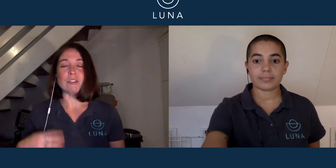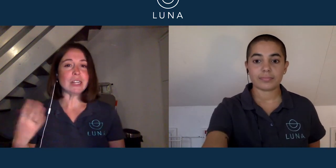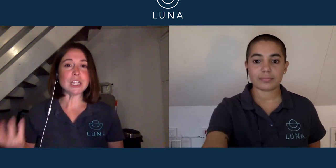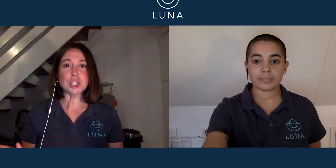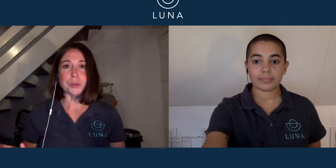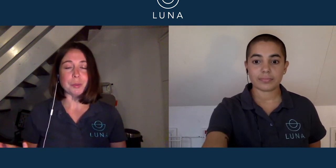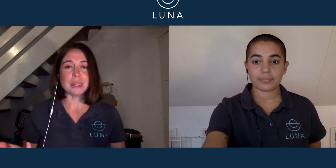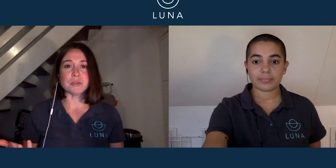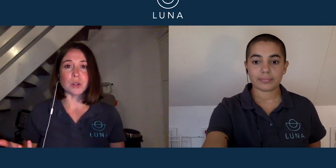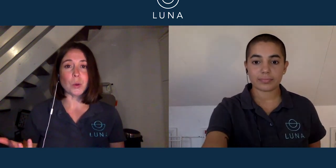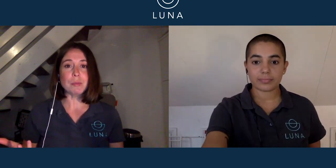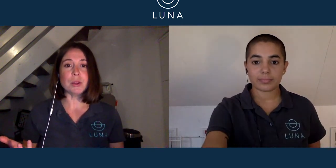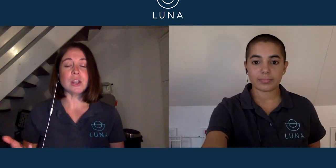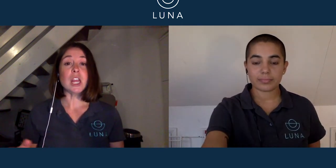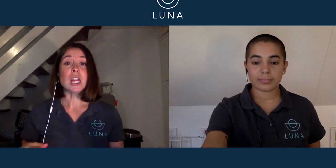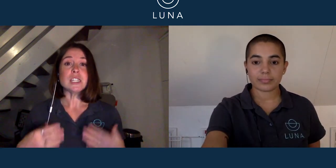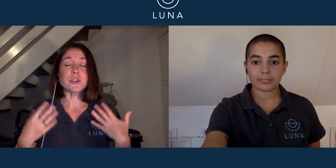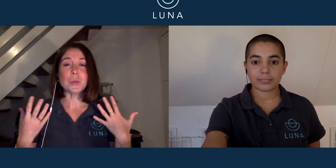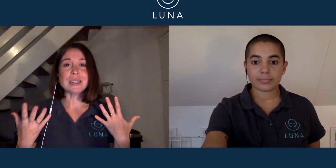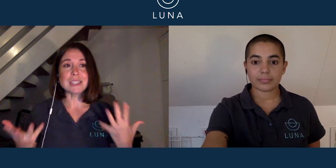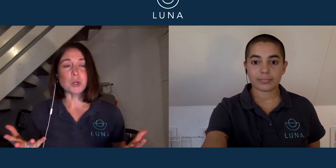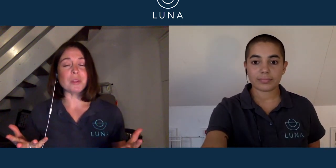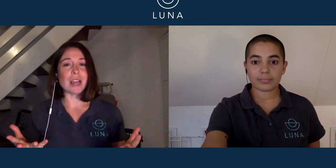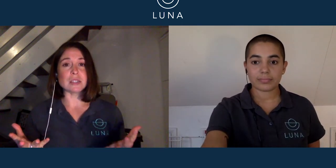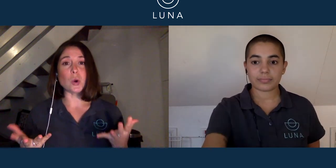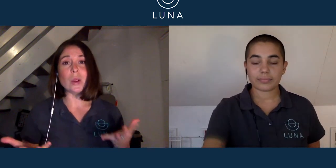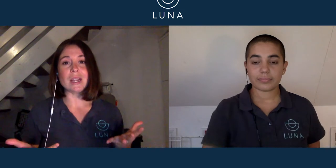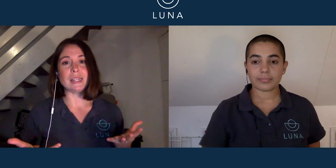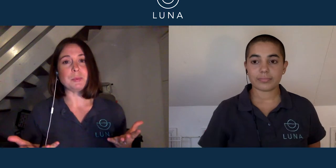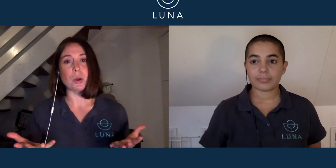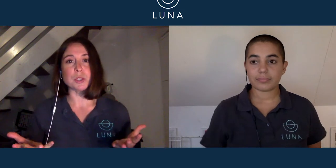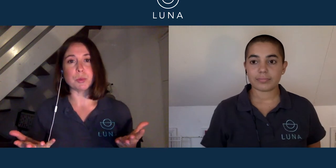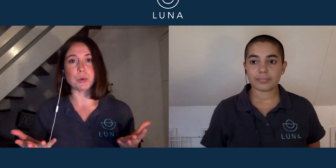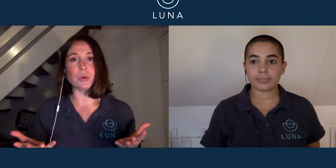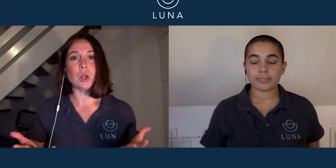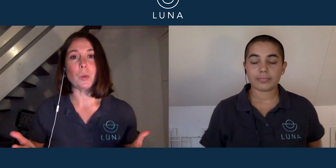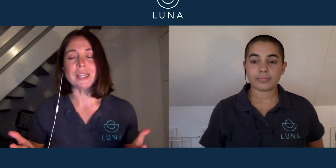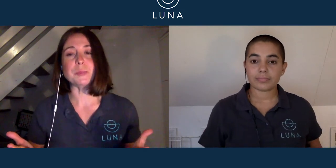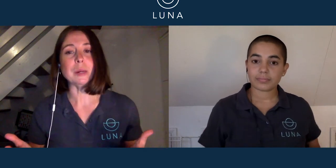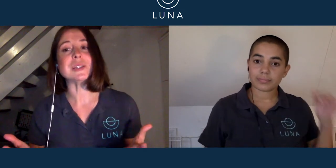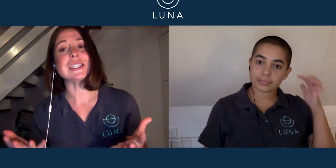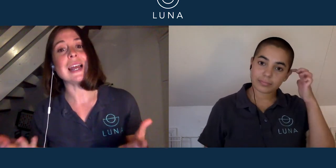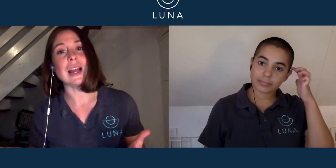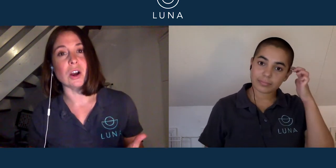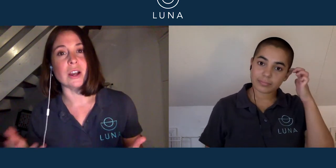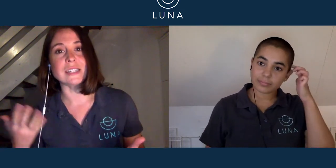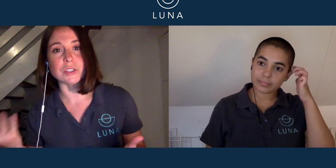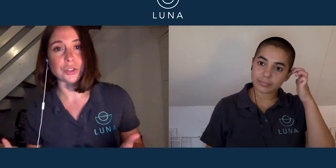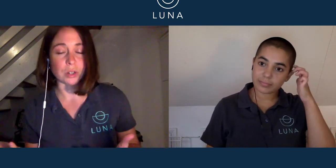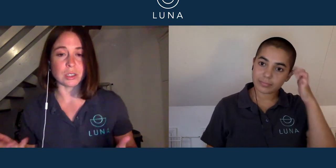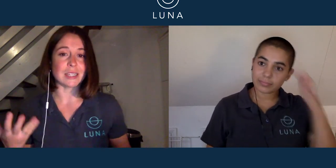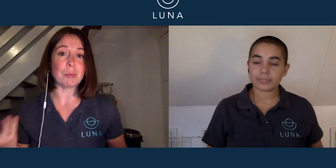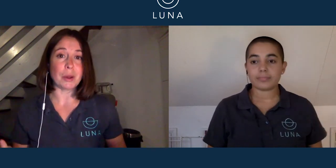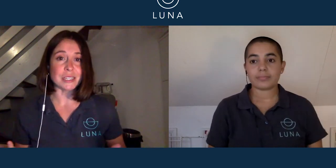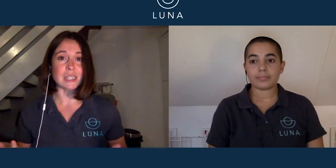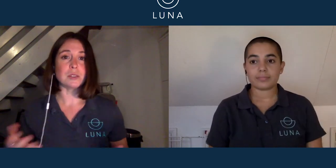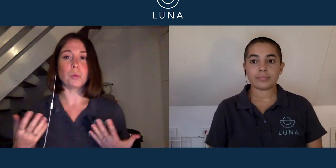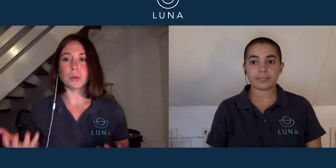an issue with a piece of equipment, so that we can deal with it as quickly as possible. We need to be able to tell our guides, our instructors, our buddies, what the